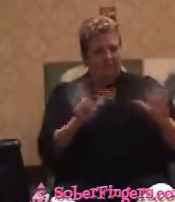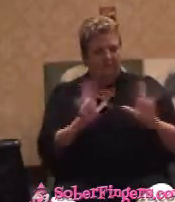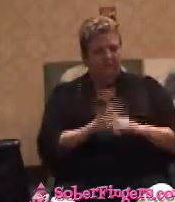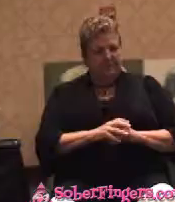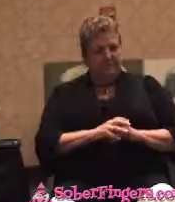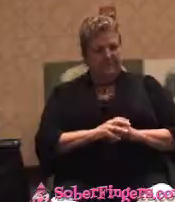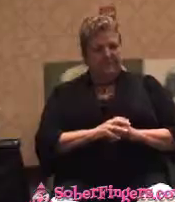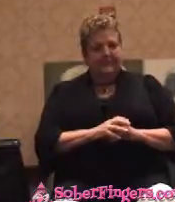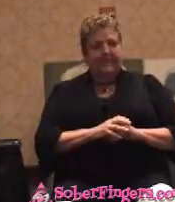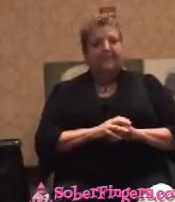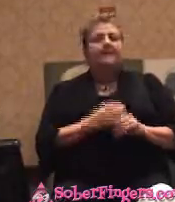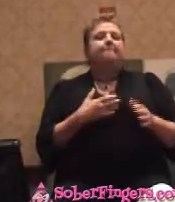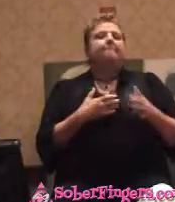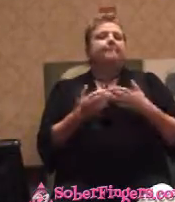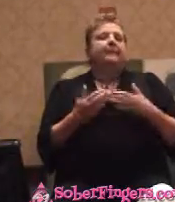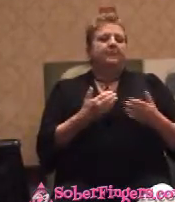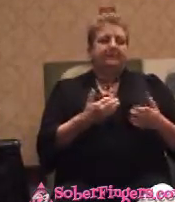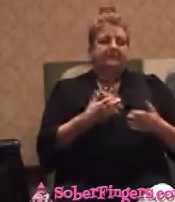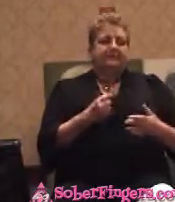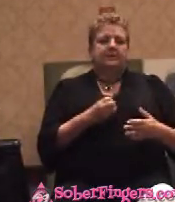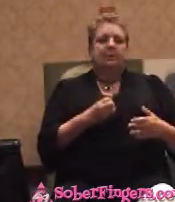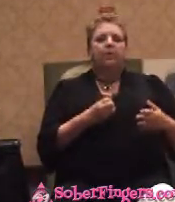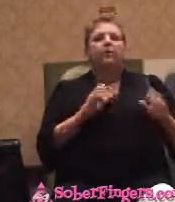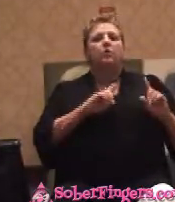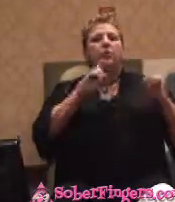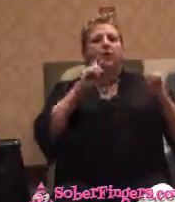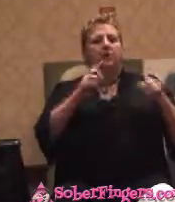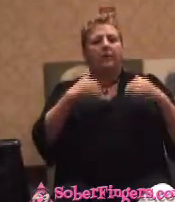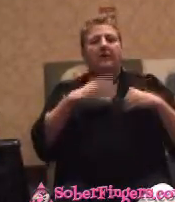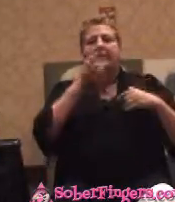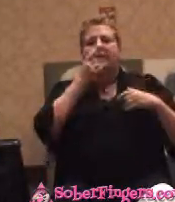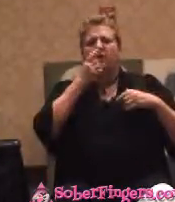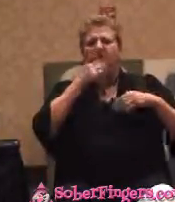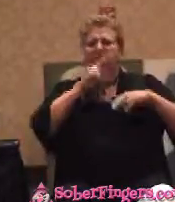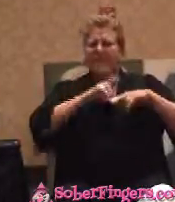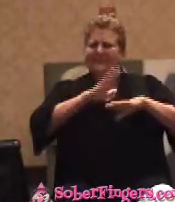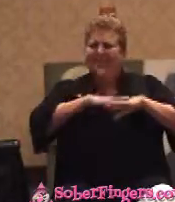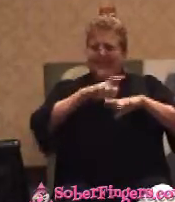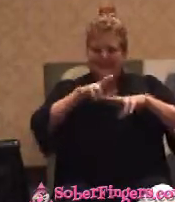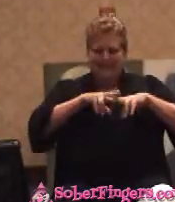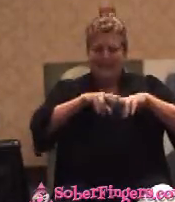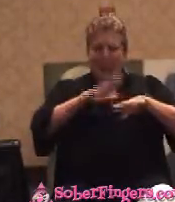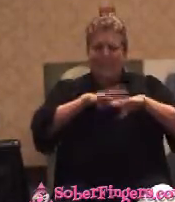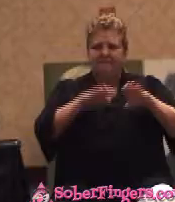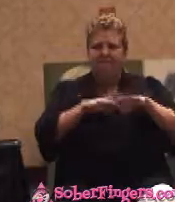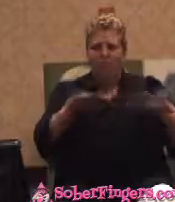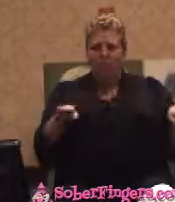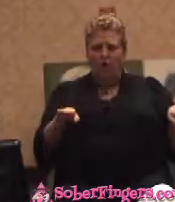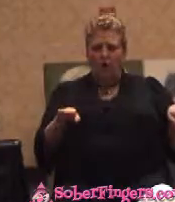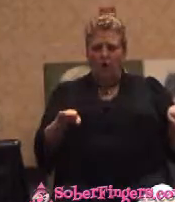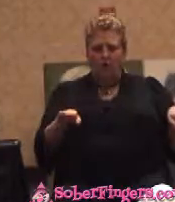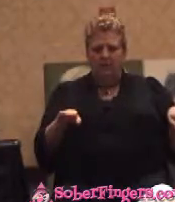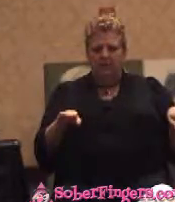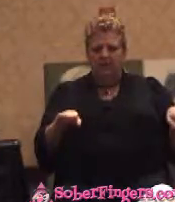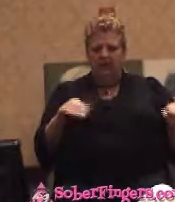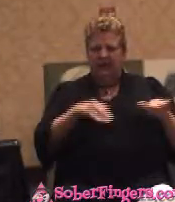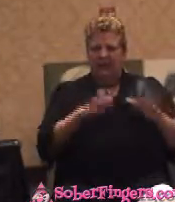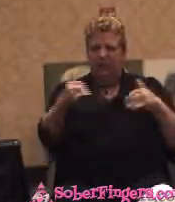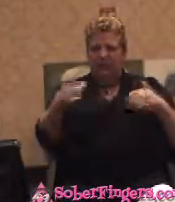Anyway, we went out there and we had dinner. And we sat down on the floor of a little room. didn't have chairs. It was just sitting there. And this guy